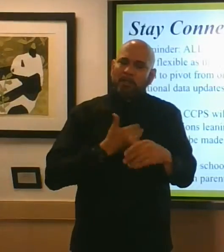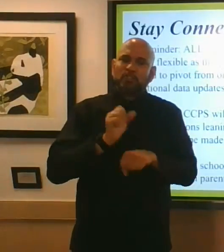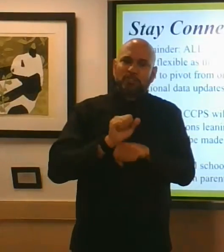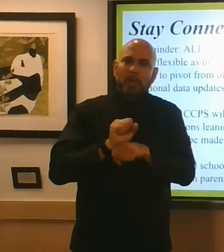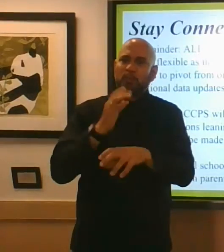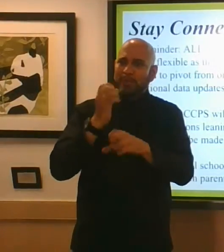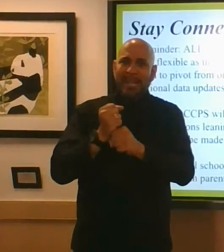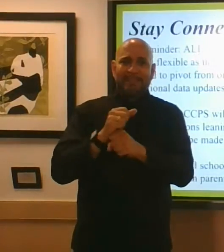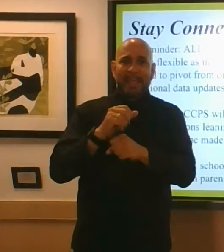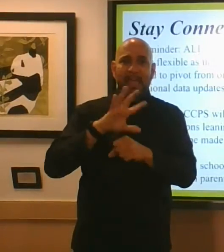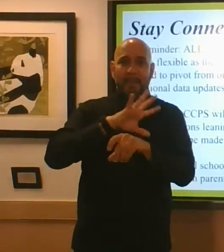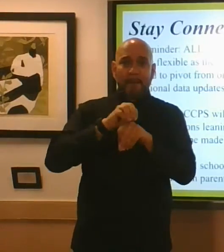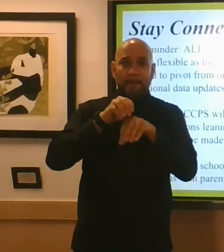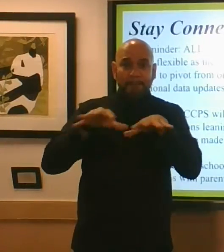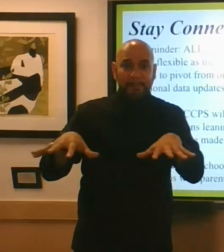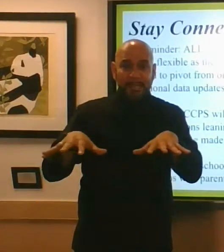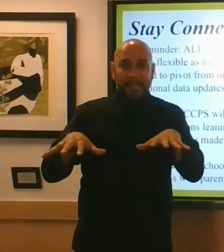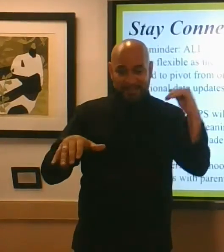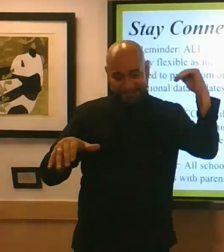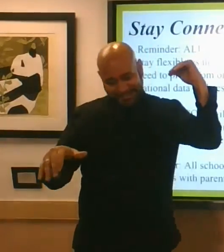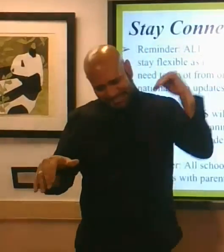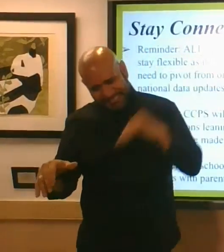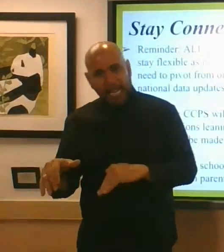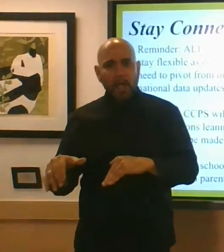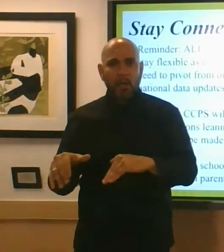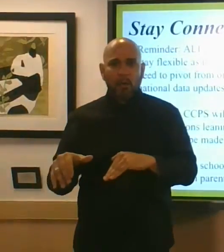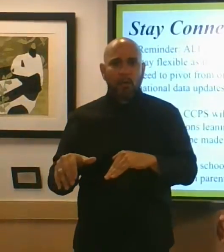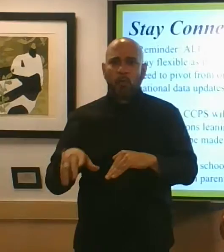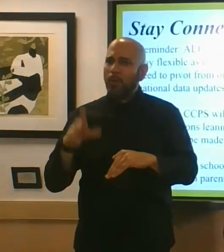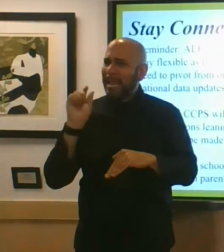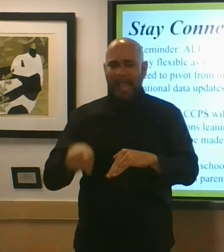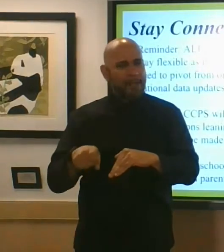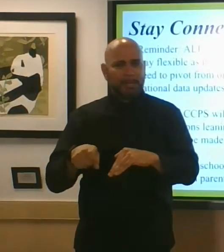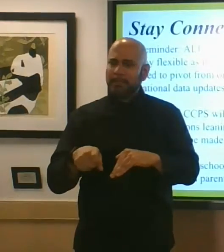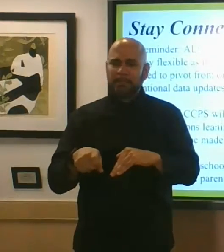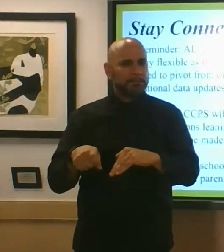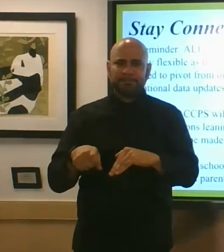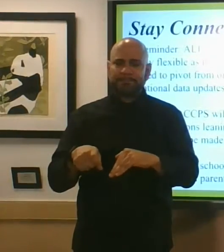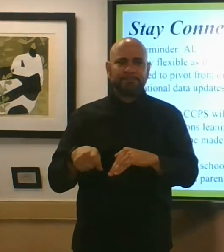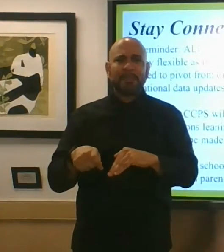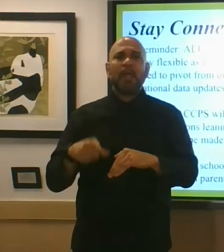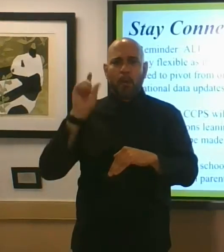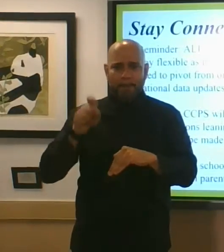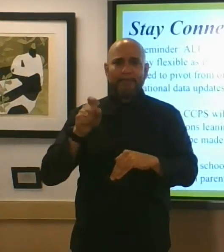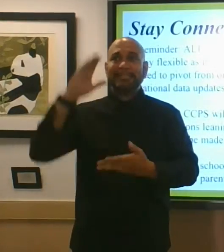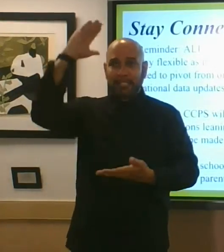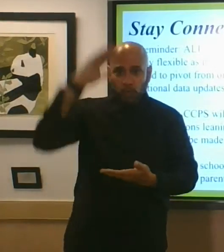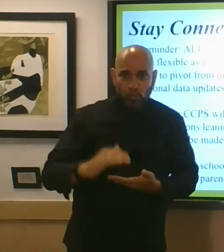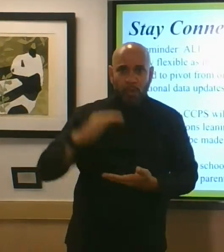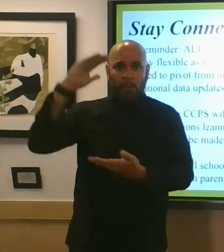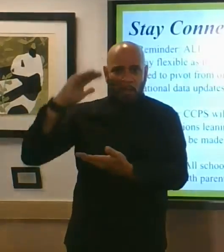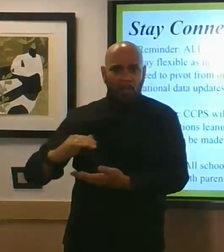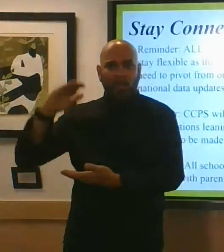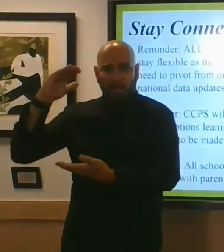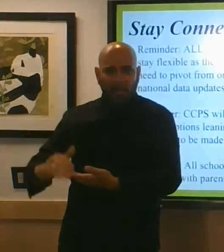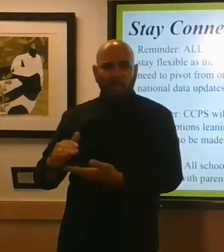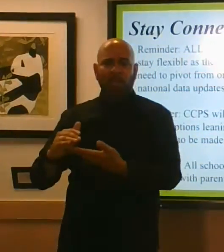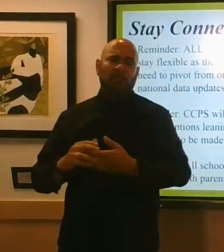this pandemic data on the downswing we've got to get it going in a decreasing direction